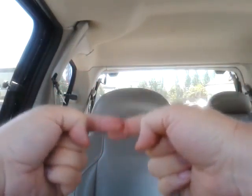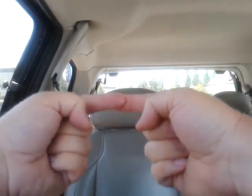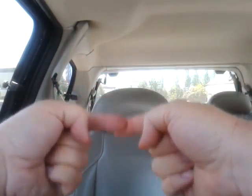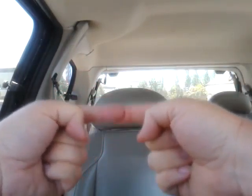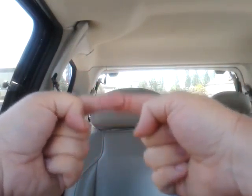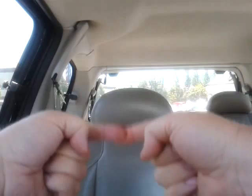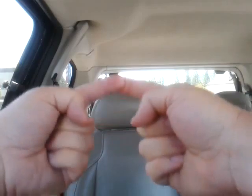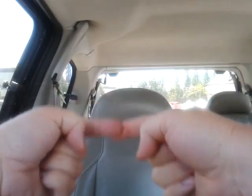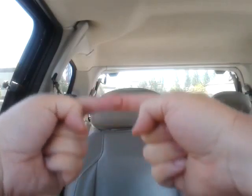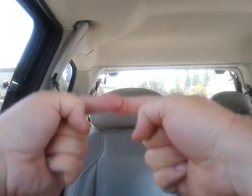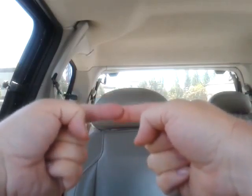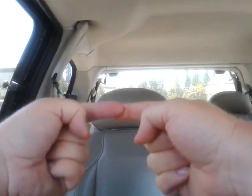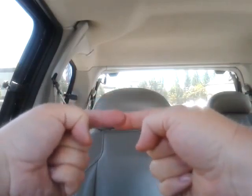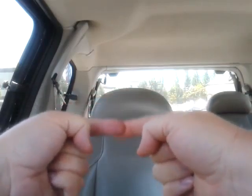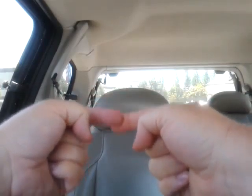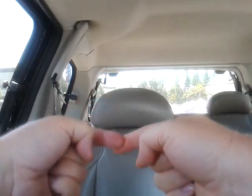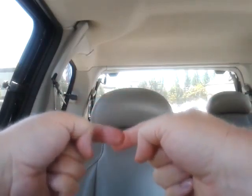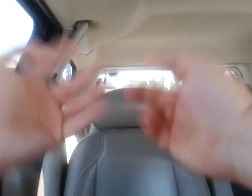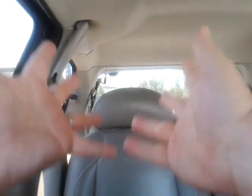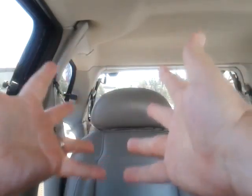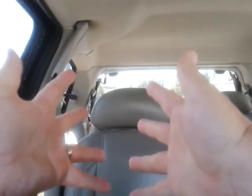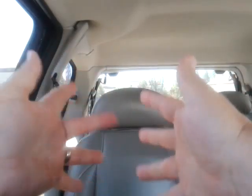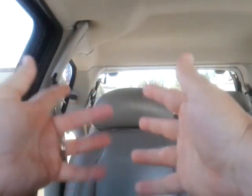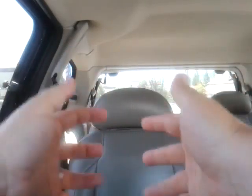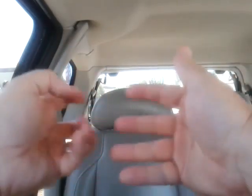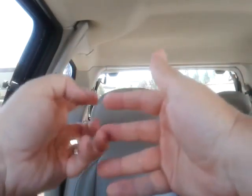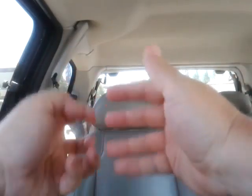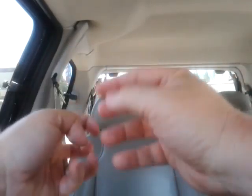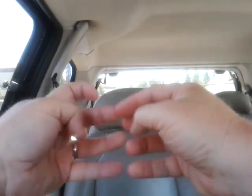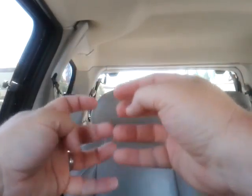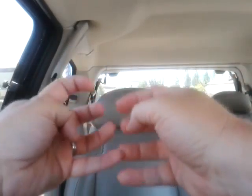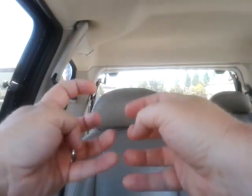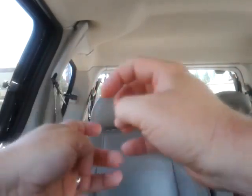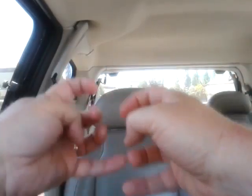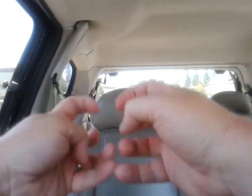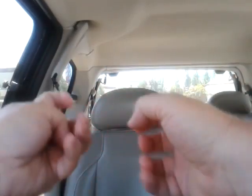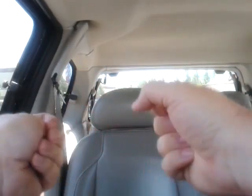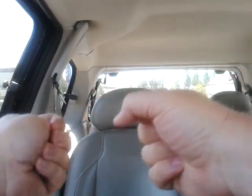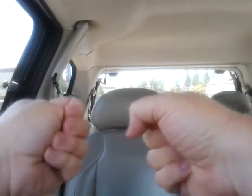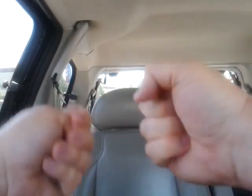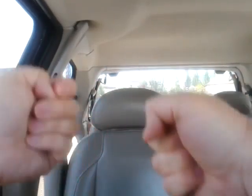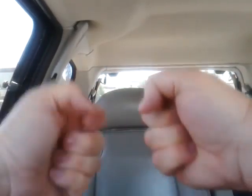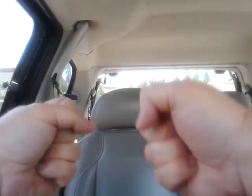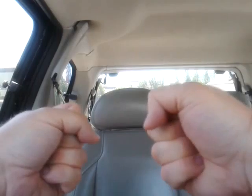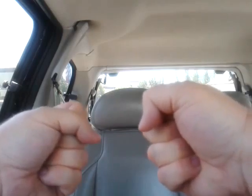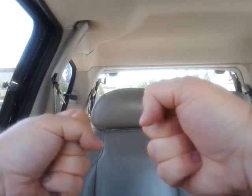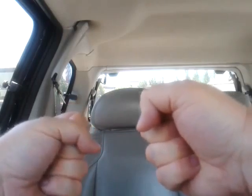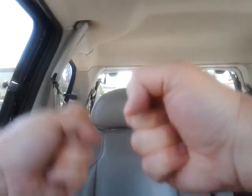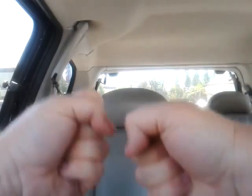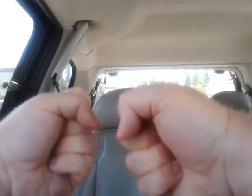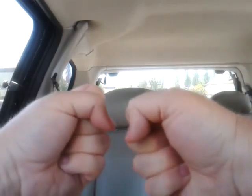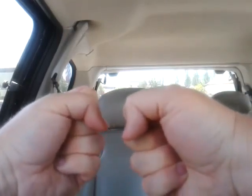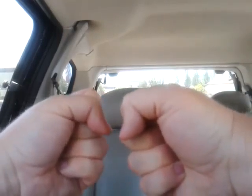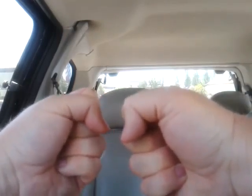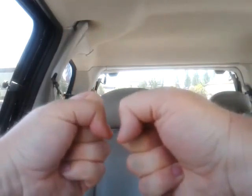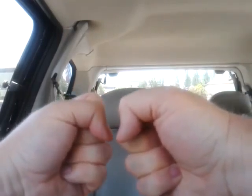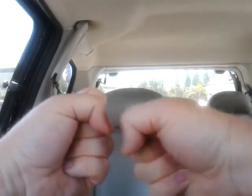would all get along a lot better. So it must stun them when they come across other atheists whose positions on certain subjects are counter to their own beliefs.